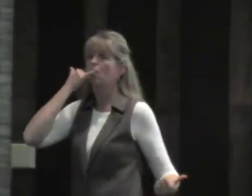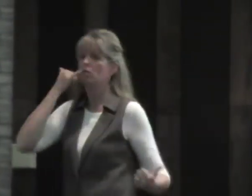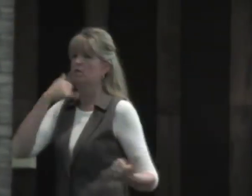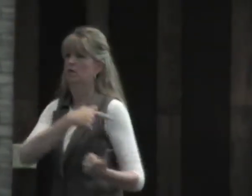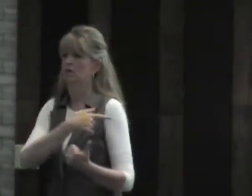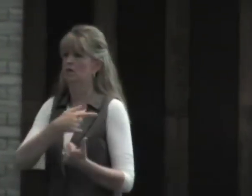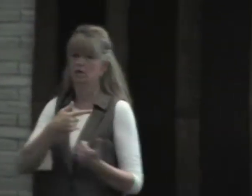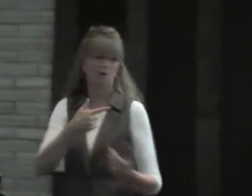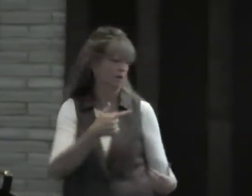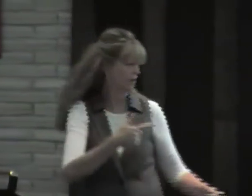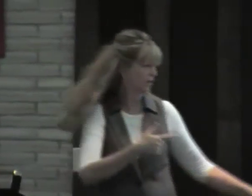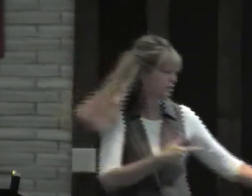So when you buy the phone,